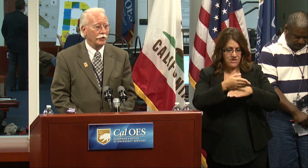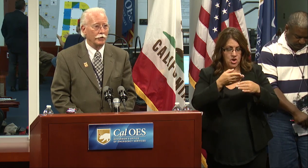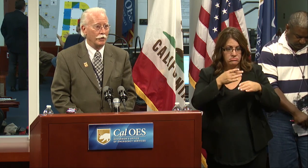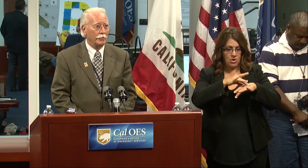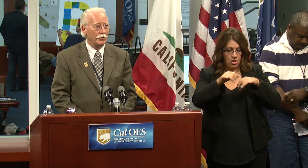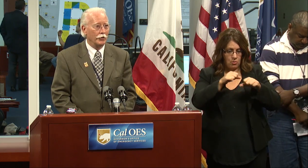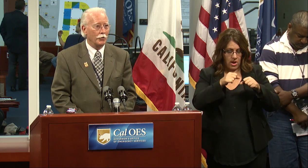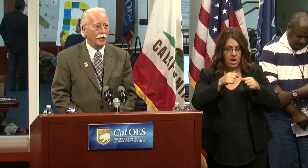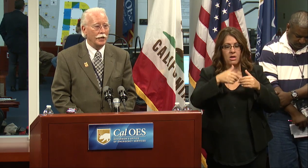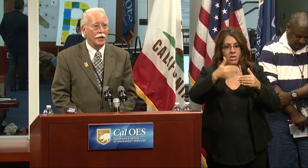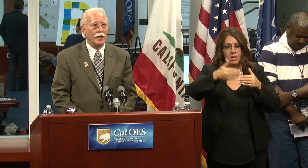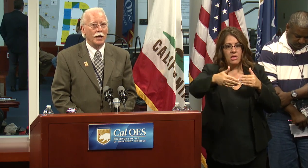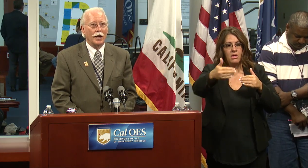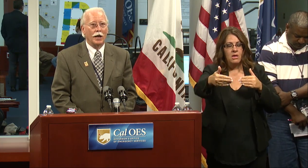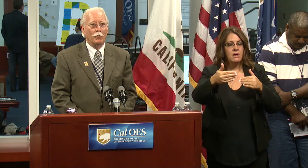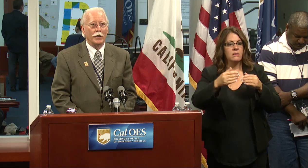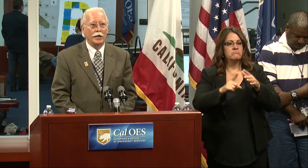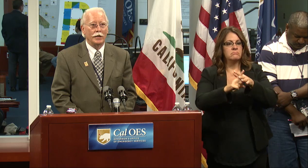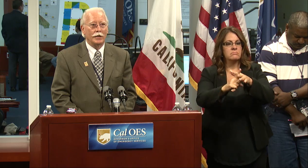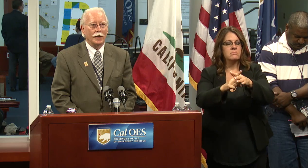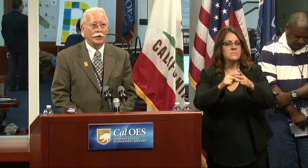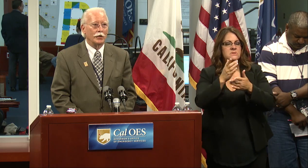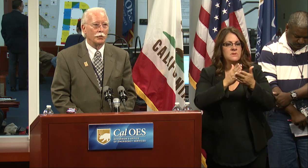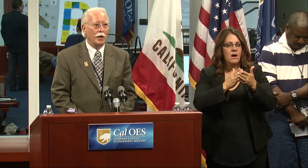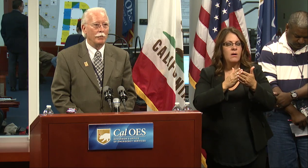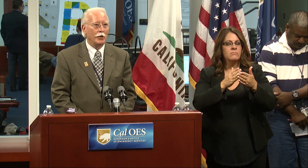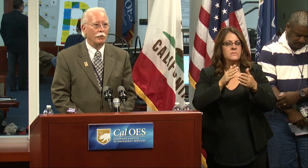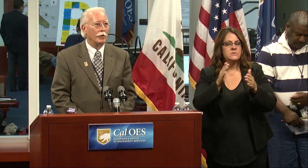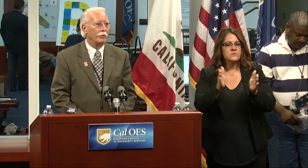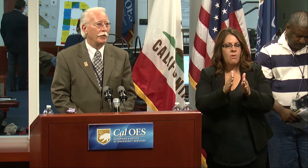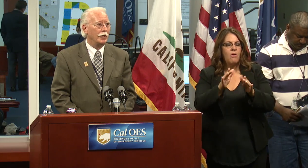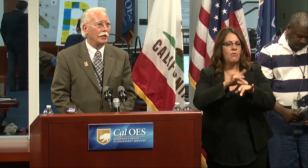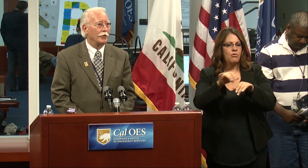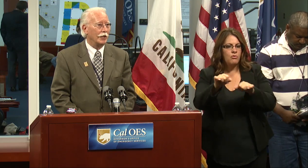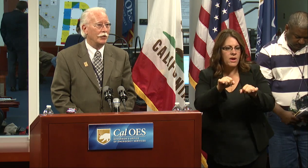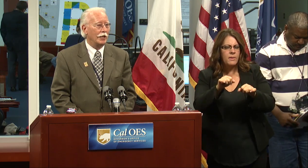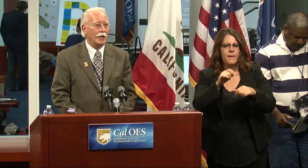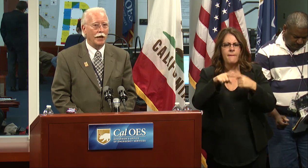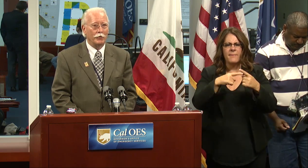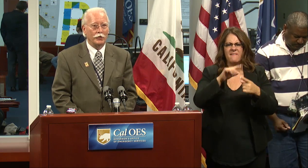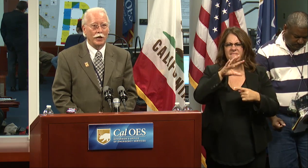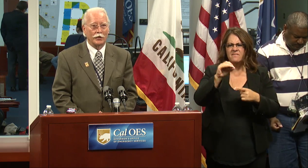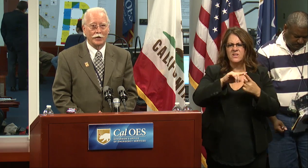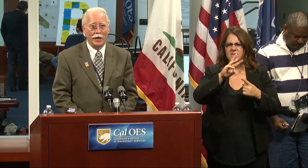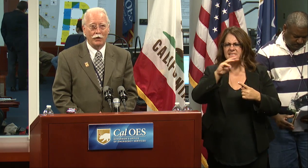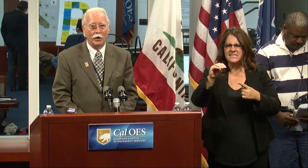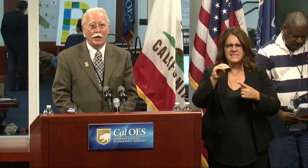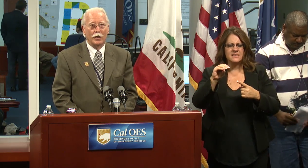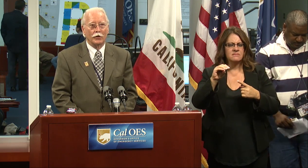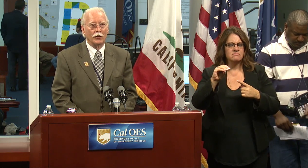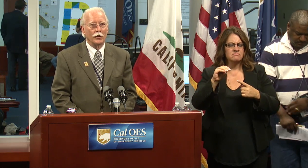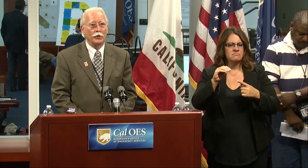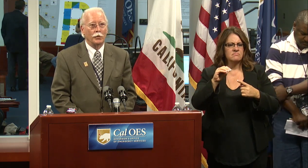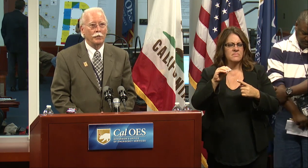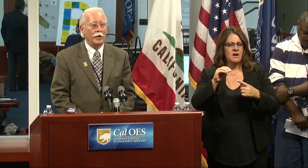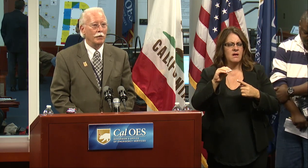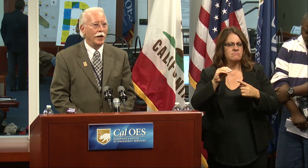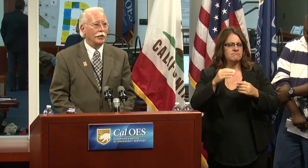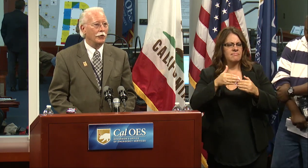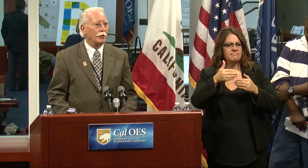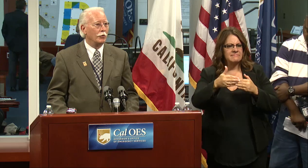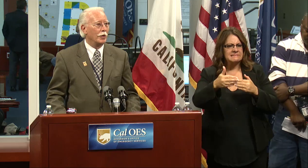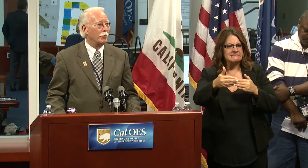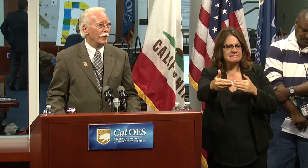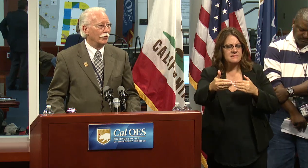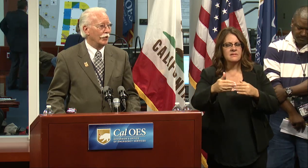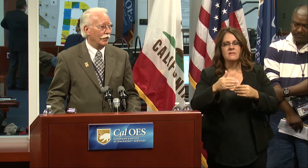earthquake. We think that there's probably over 50 or 60 aftershocks now, the largest one being a